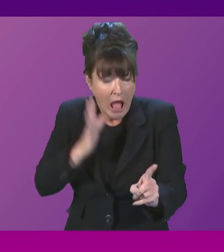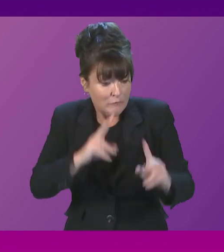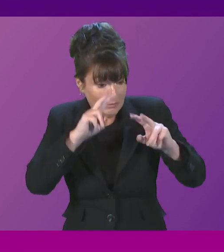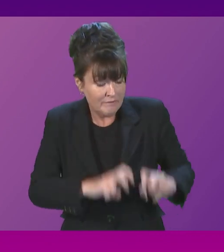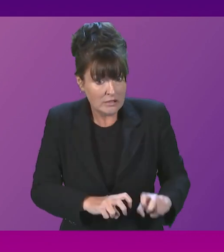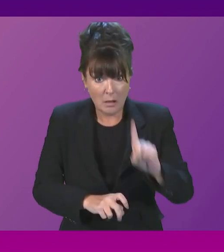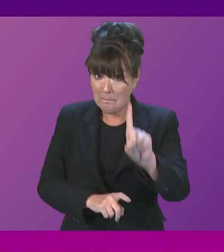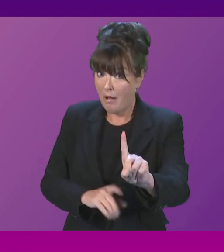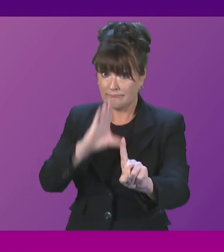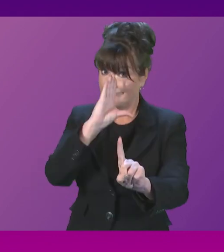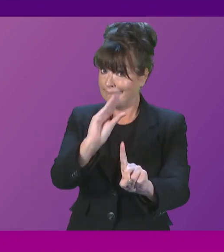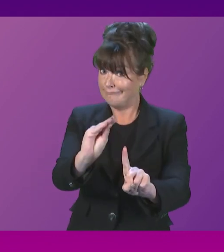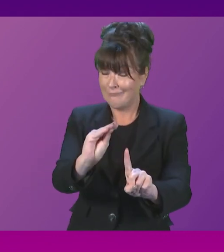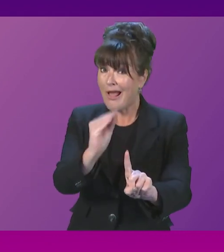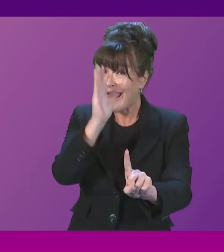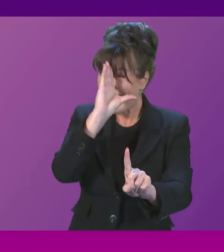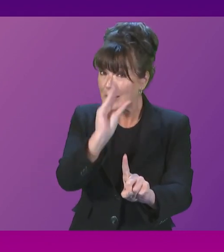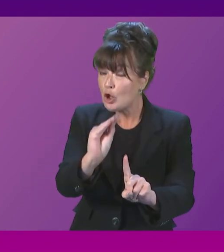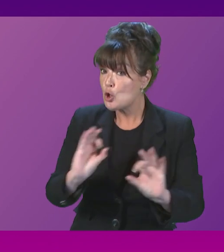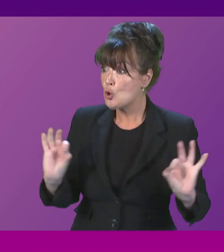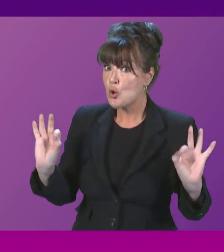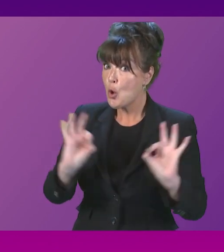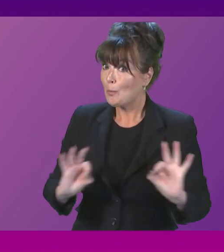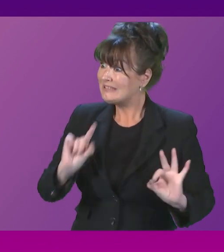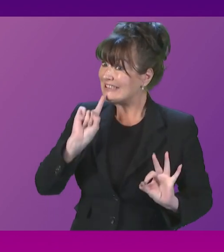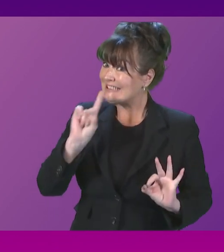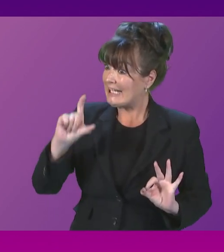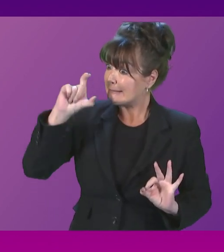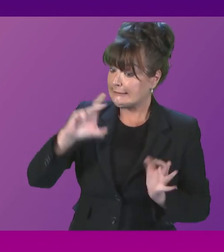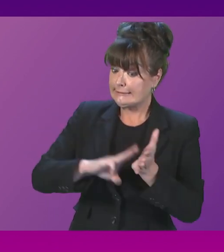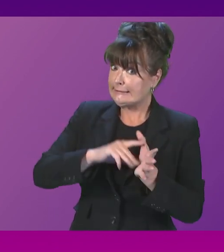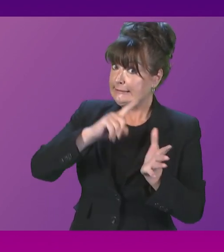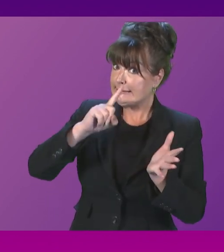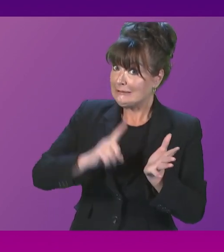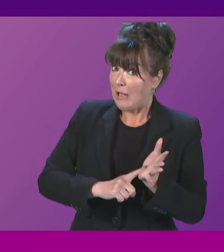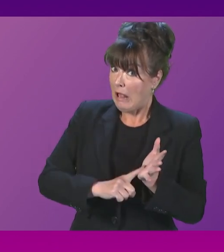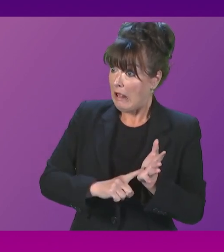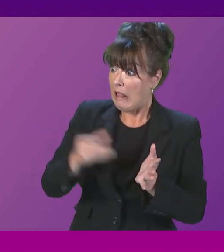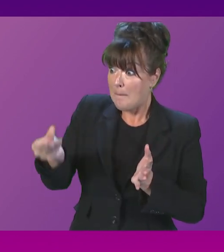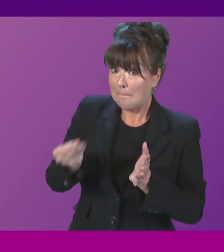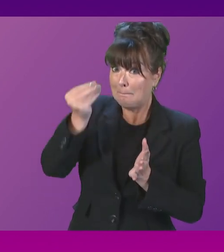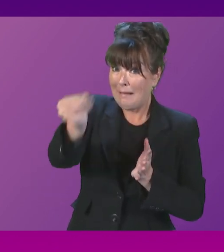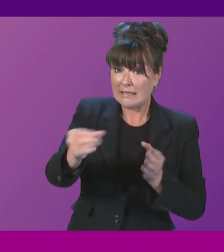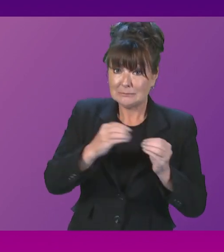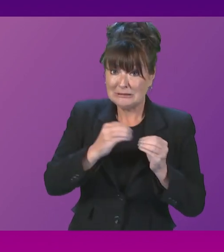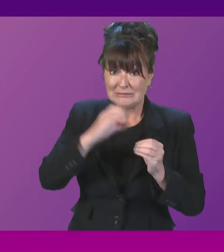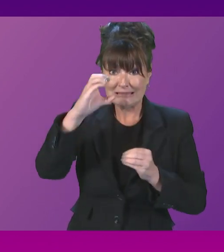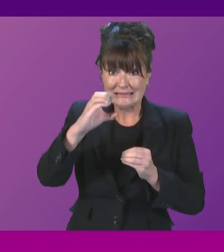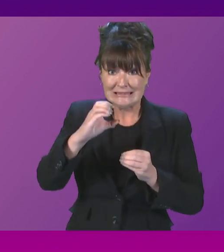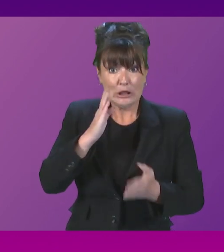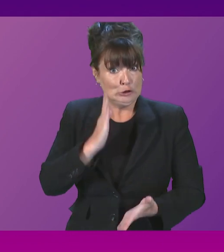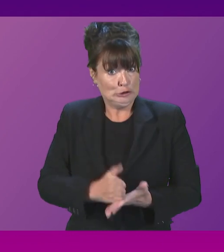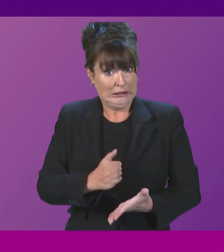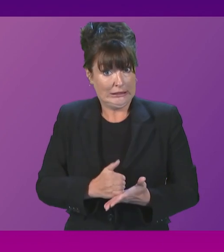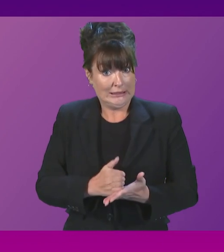that it was CMALE that passed that document to Ferguson's. In fact, I think the BBC suggested that was a